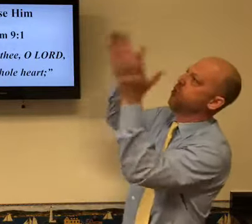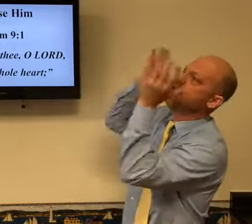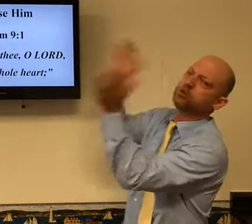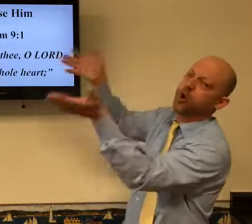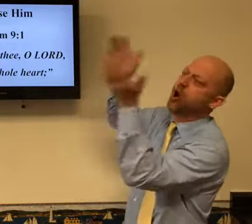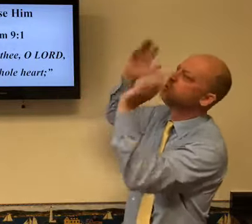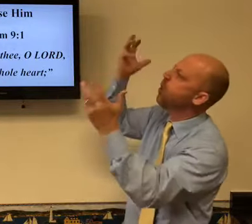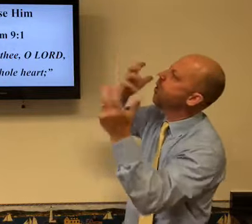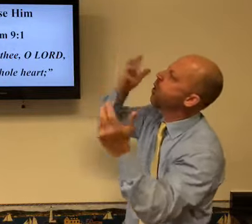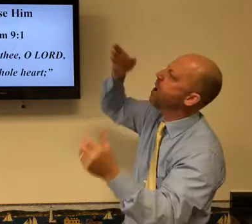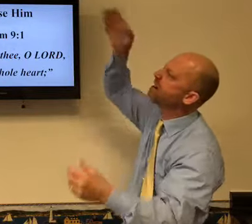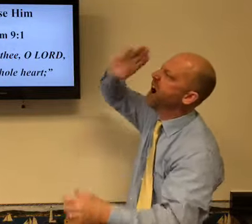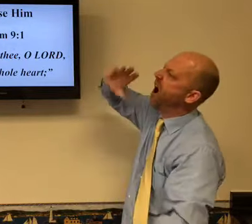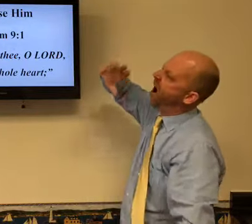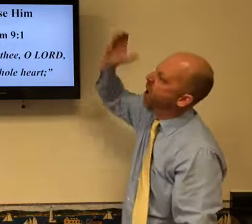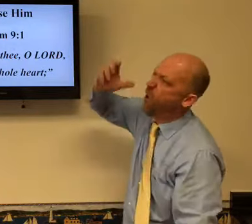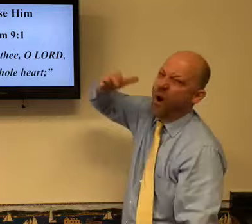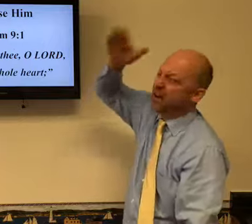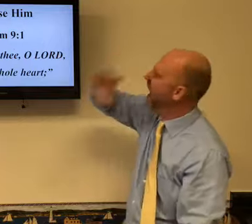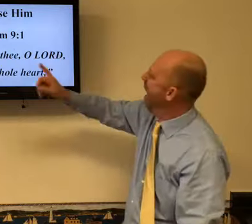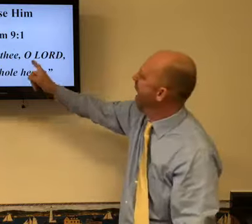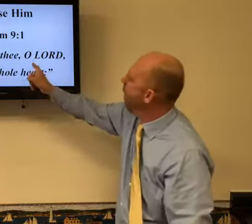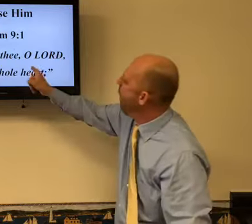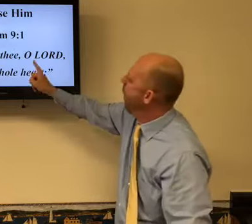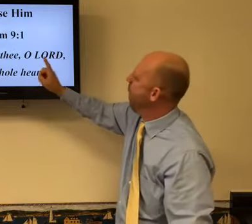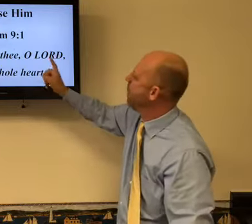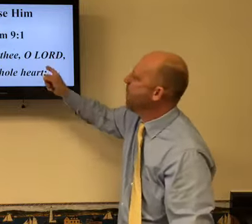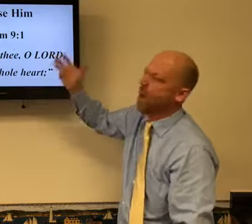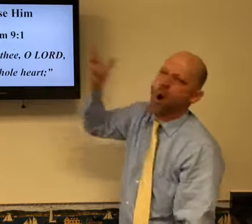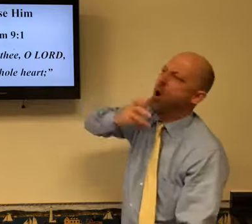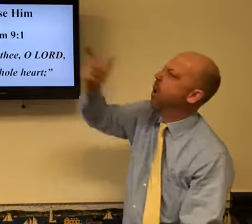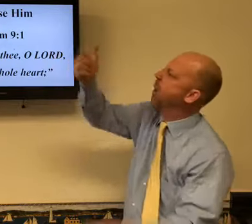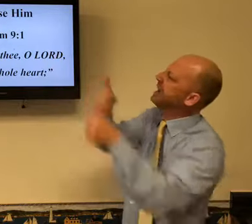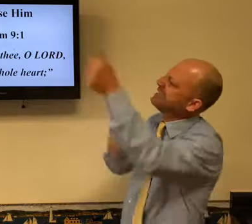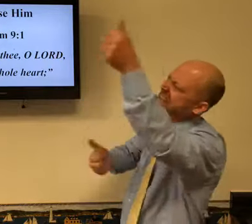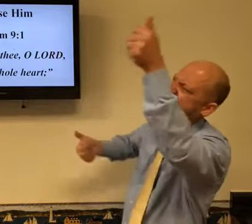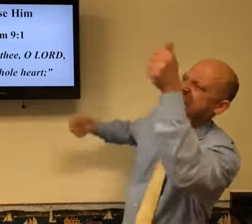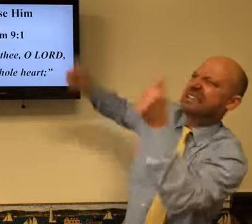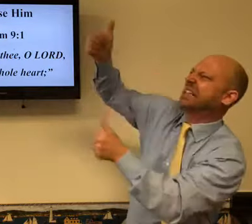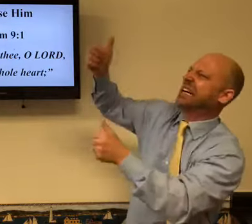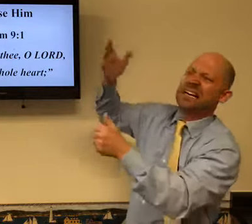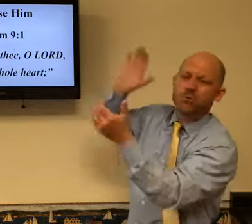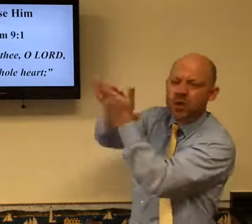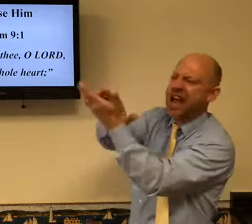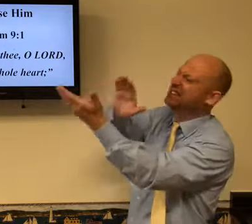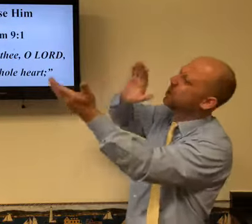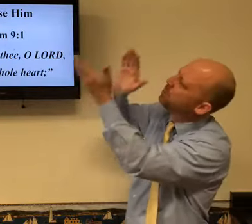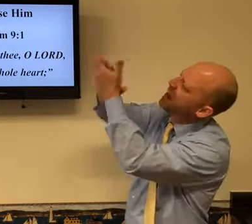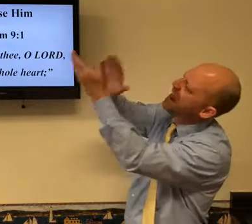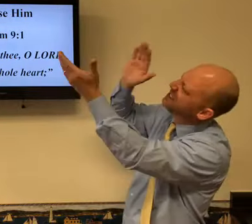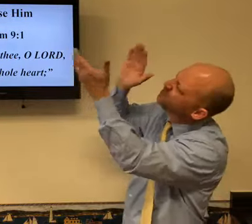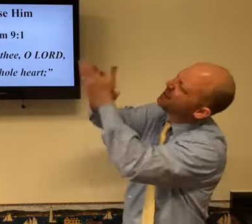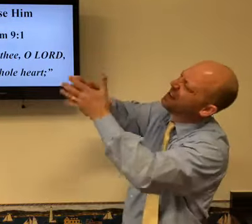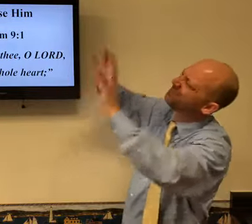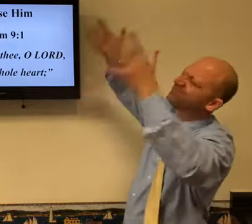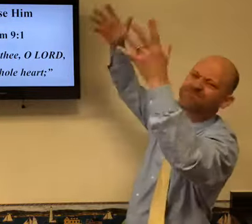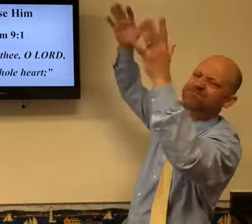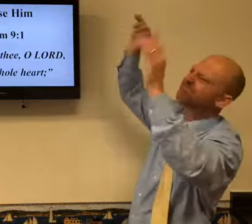I praise you. Talk to God. Thank him and praise him. Oh, Lord, you are the Lord of Lords and I